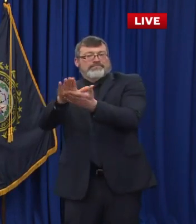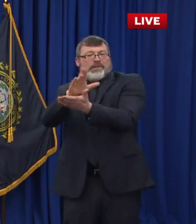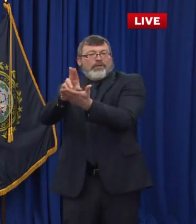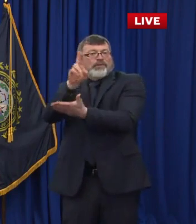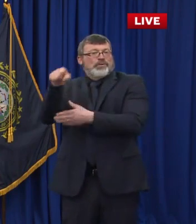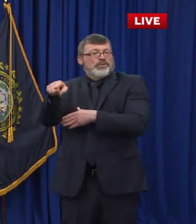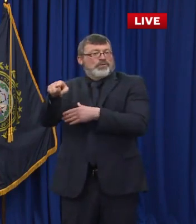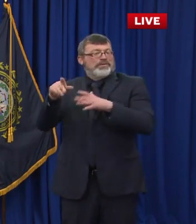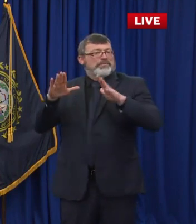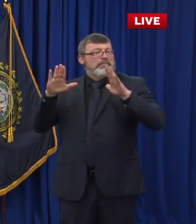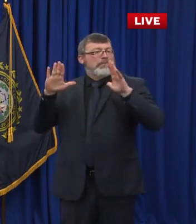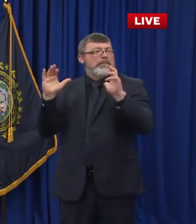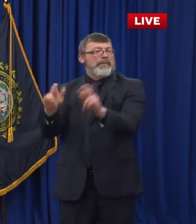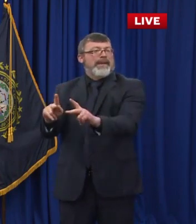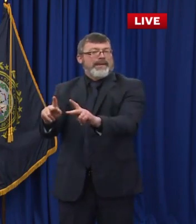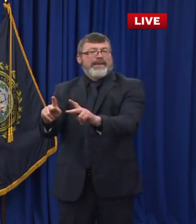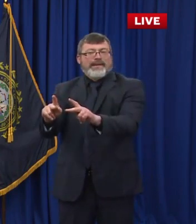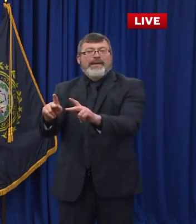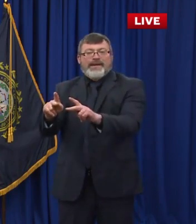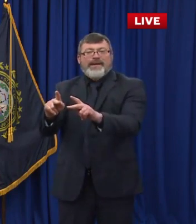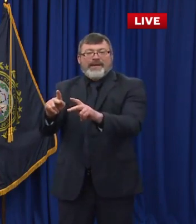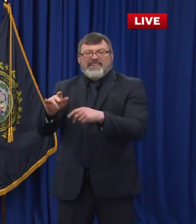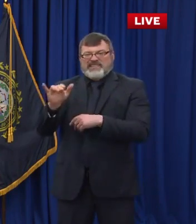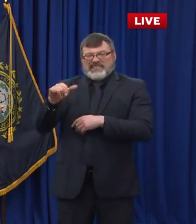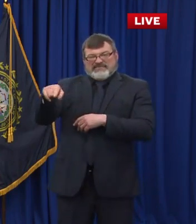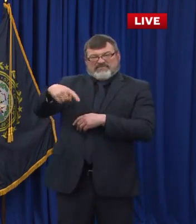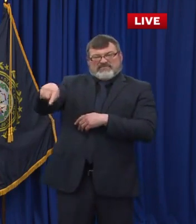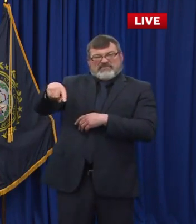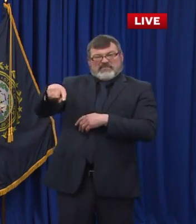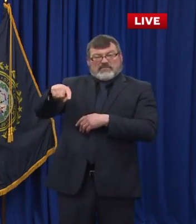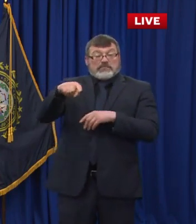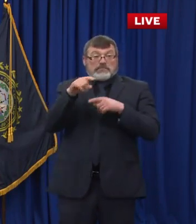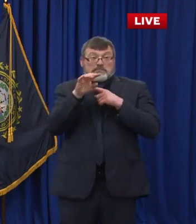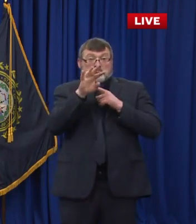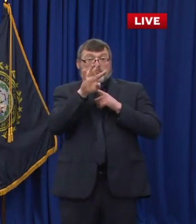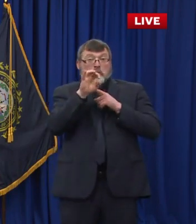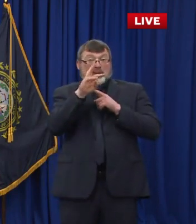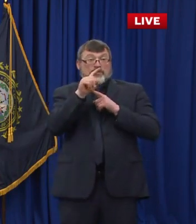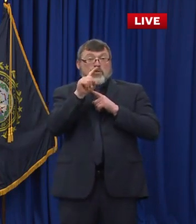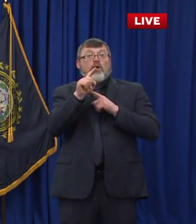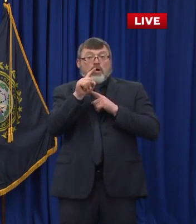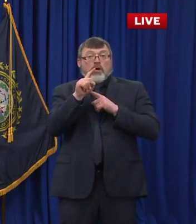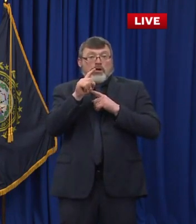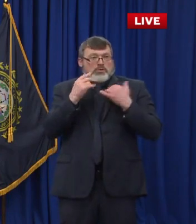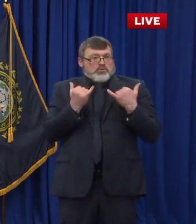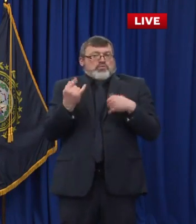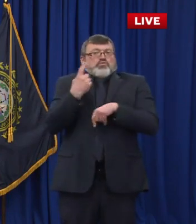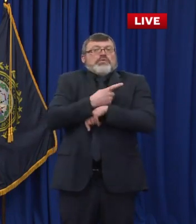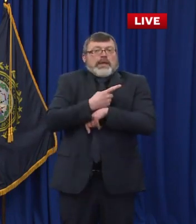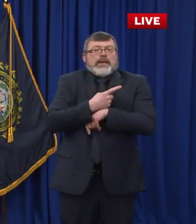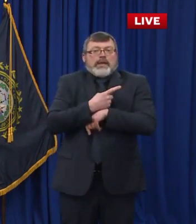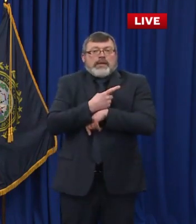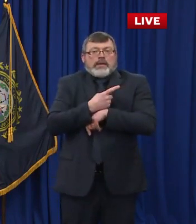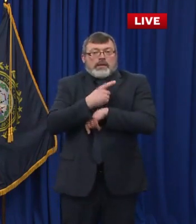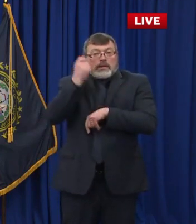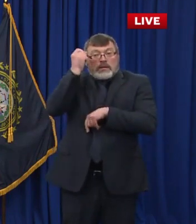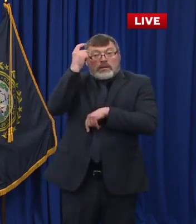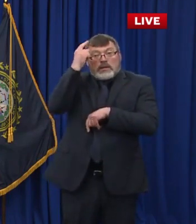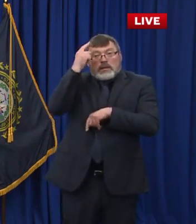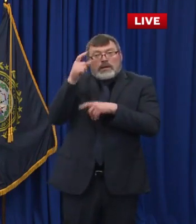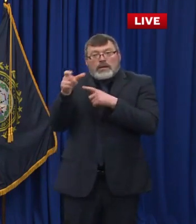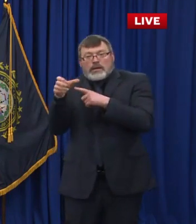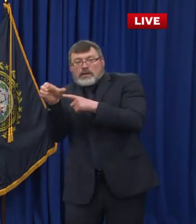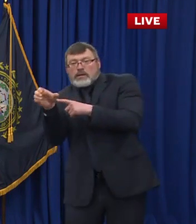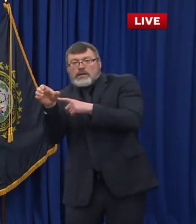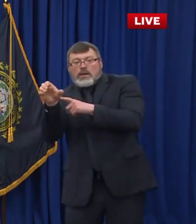of you are aware of. And in fact, out of these 461 new people today diagnosed with COVID-19, 141 of those are associated